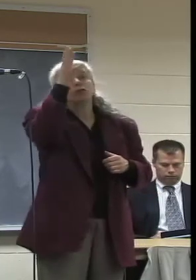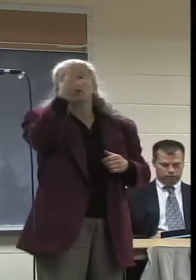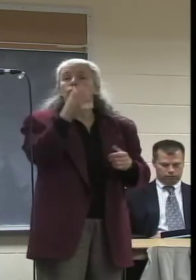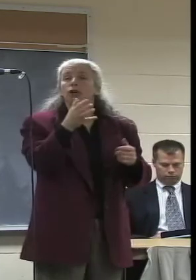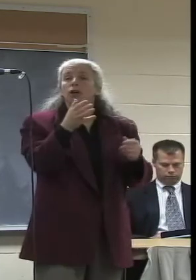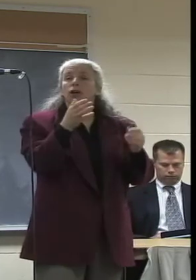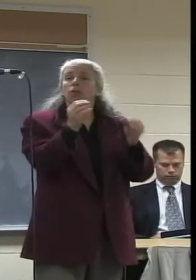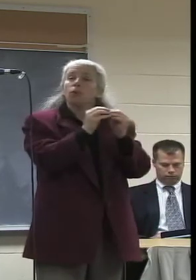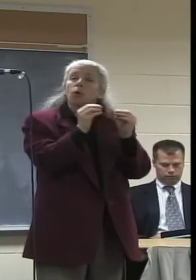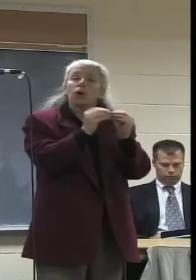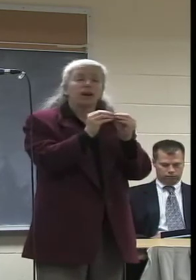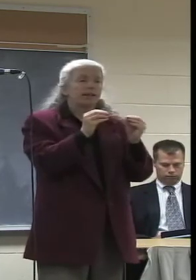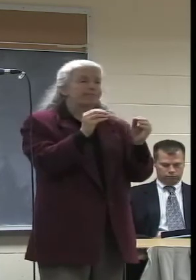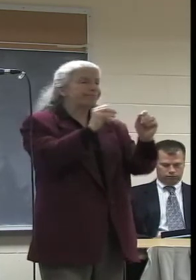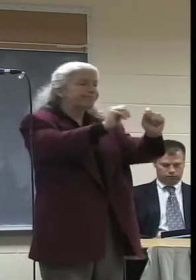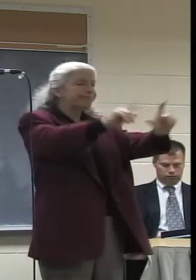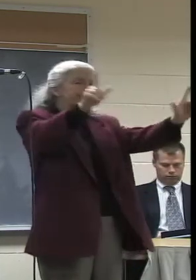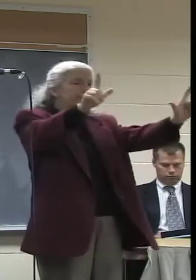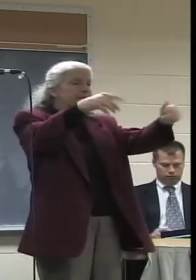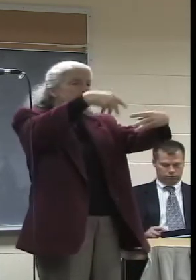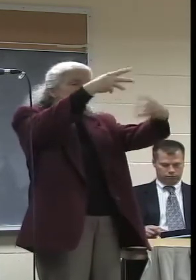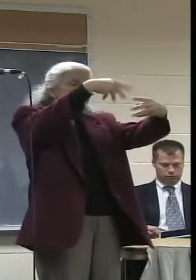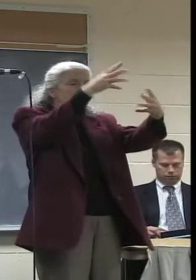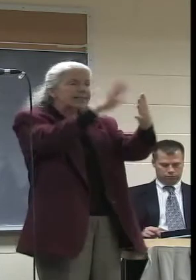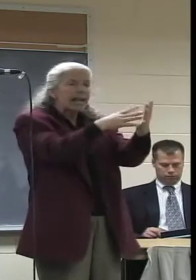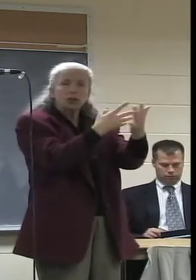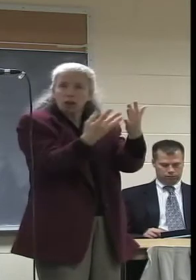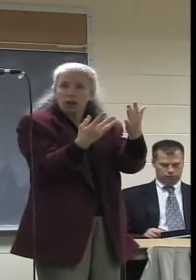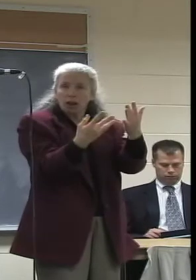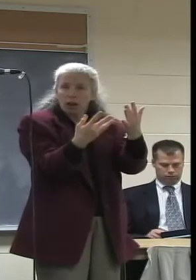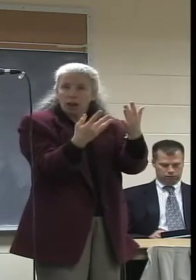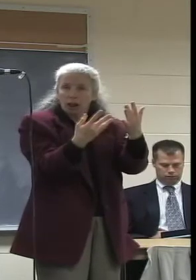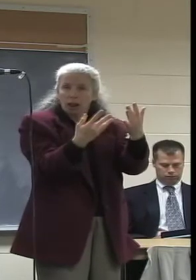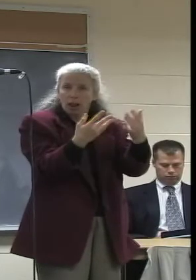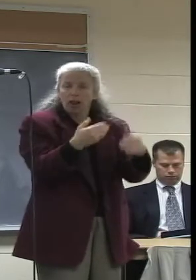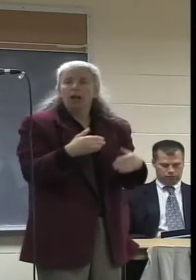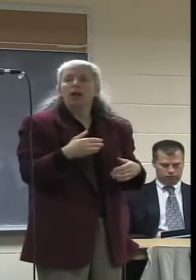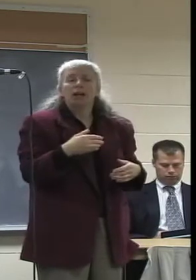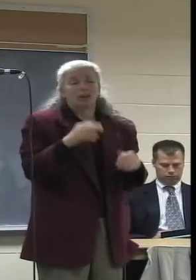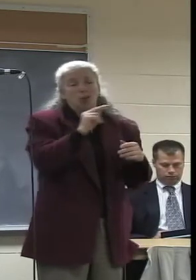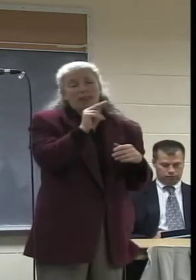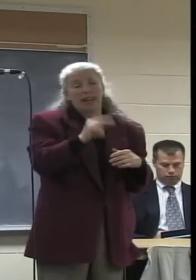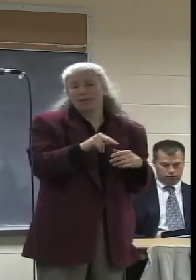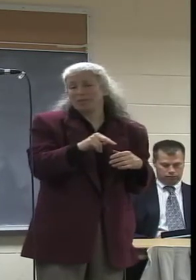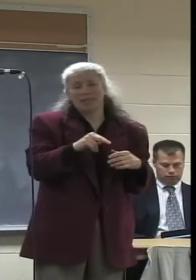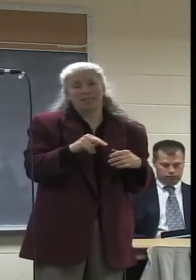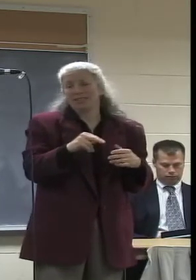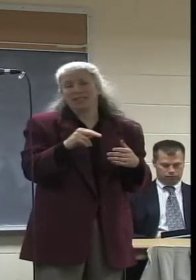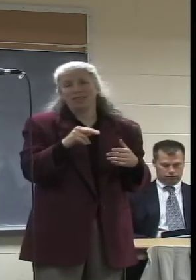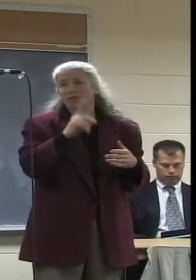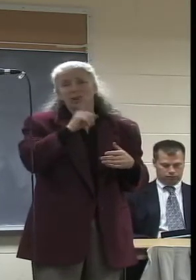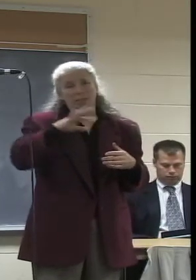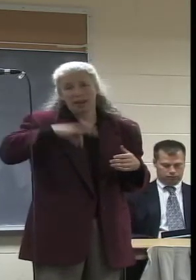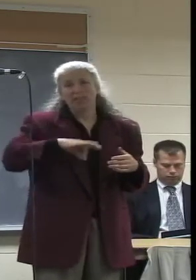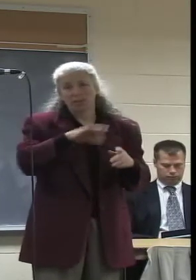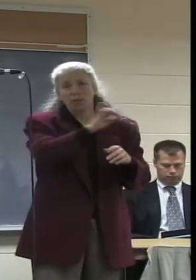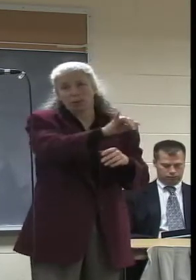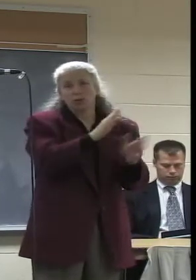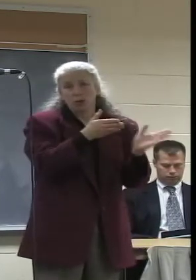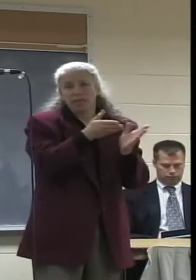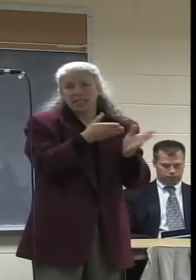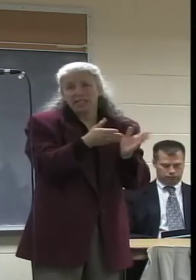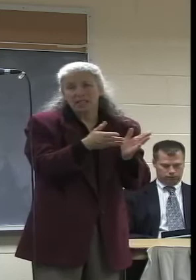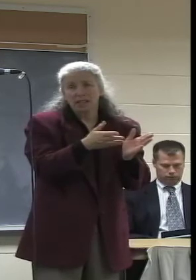program guides. Northampton community television provides essential services to our community, covering what's going on in our